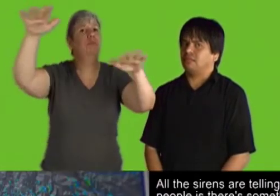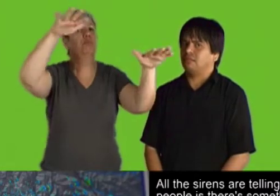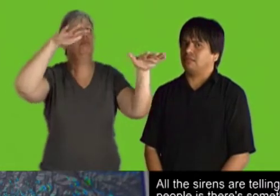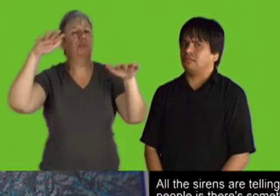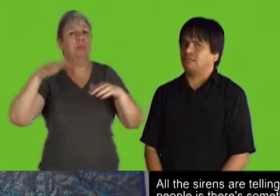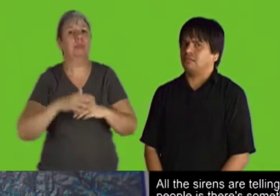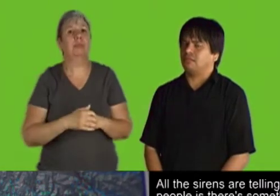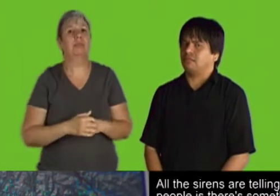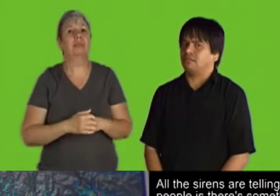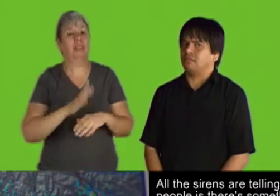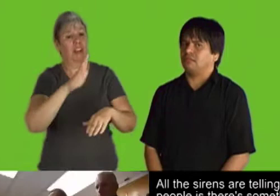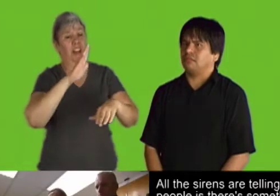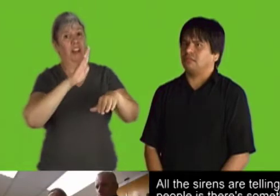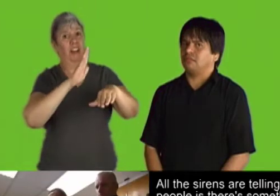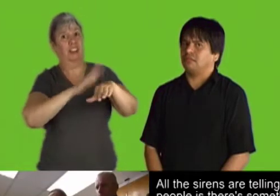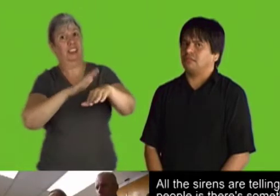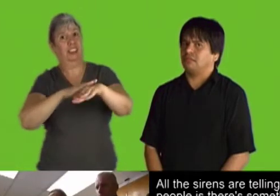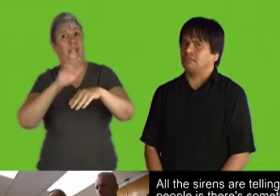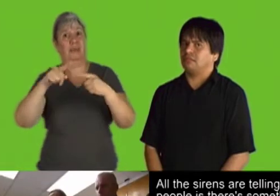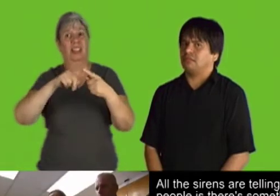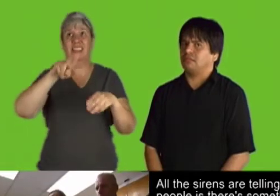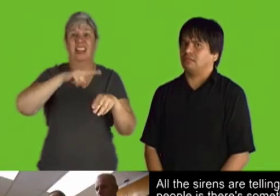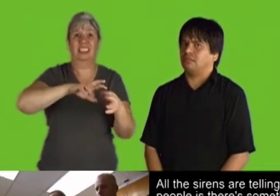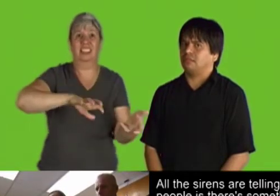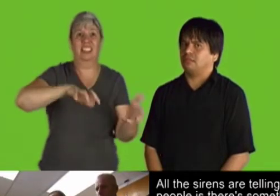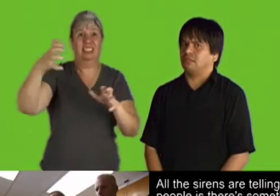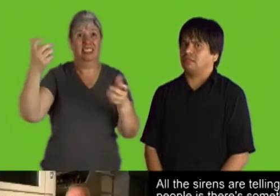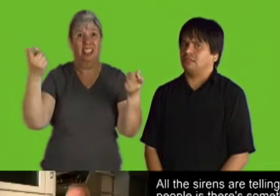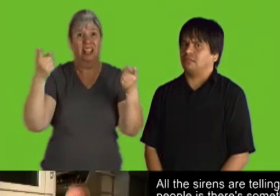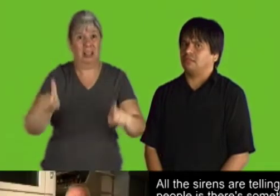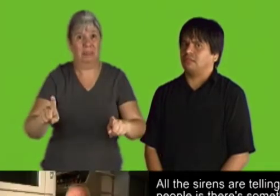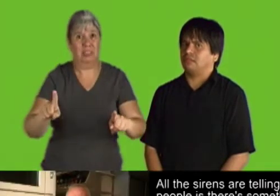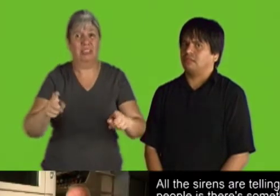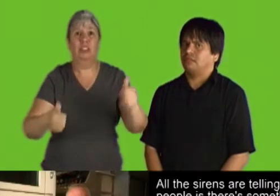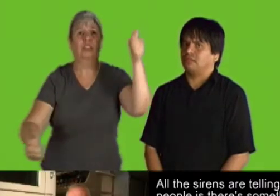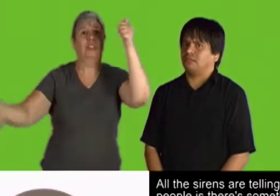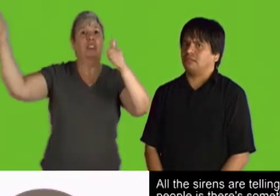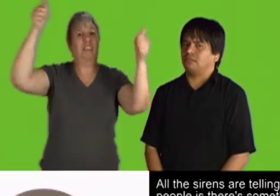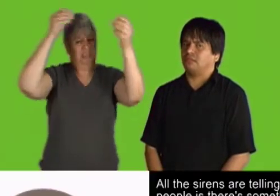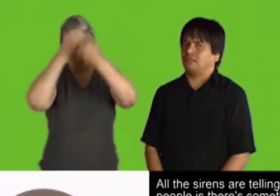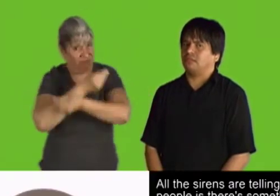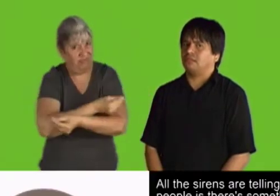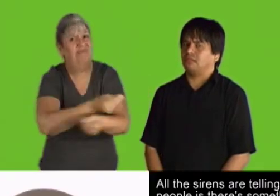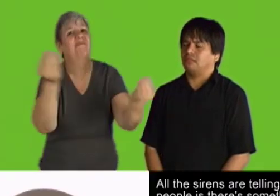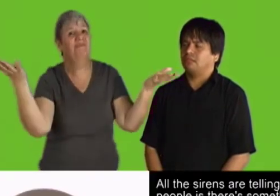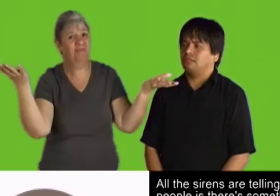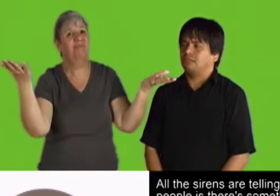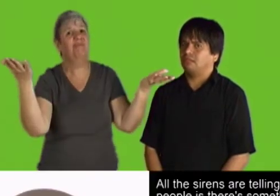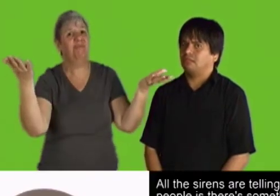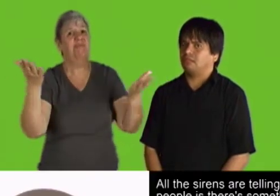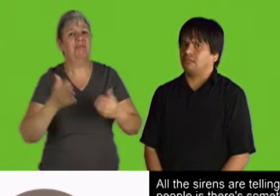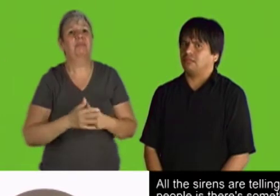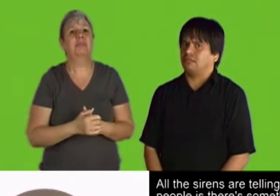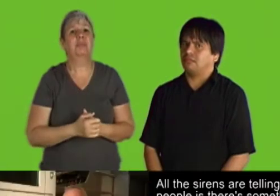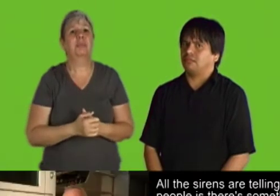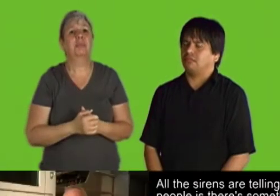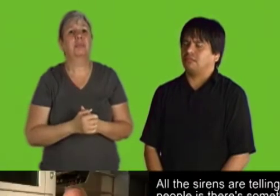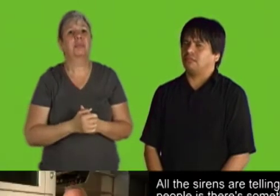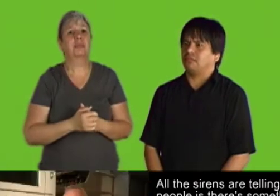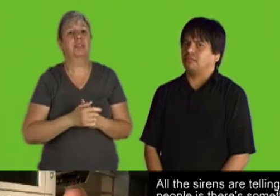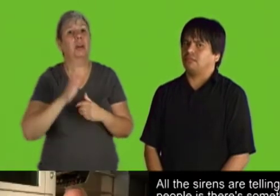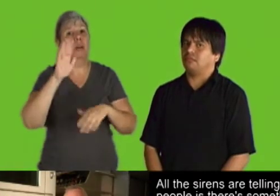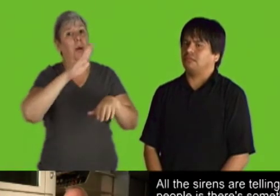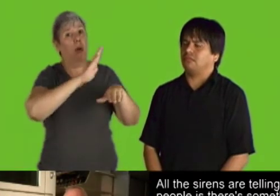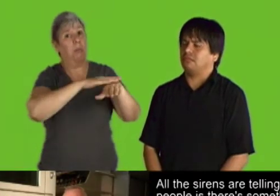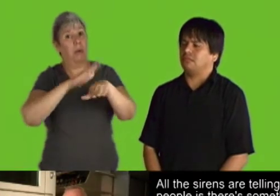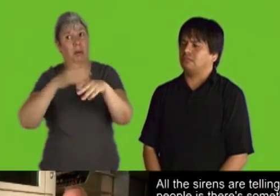All the sirens are telling people, is there something serious going on, turn on TV, tune in,